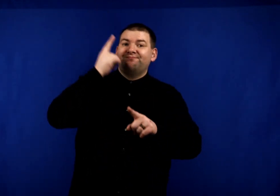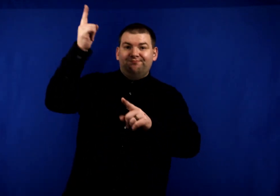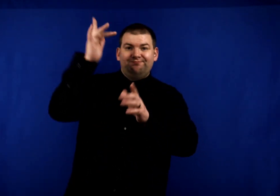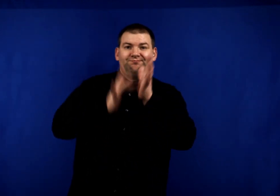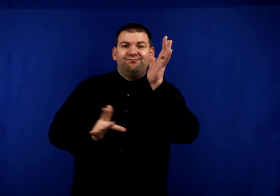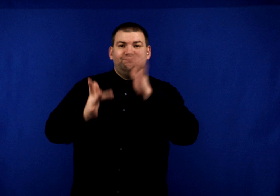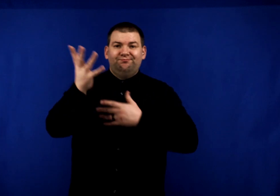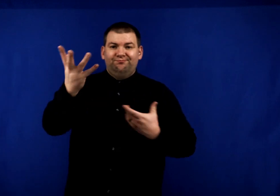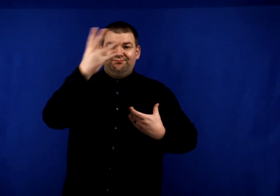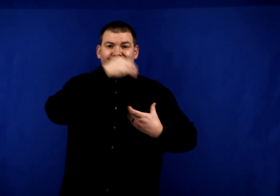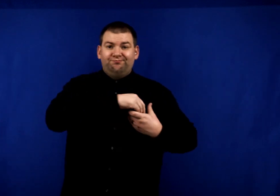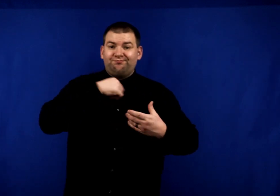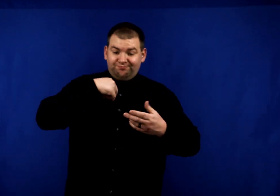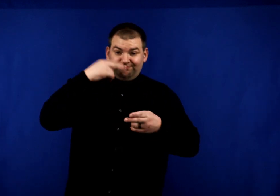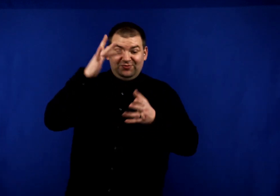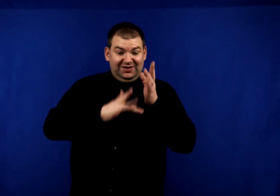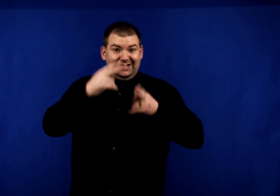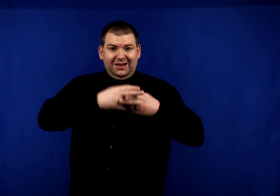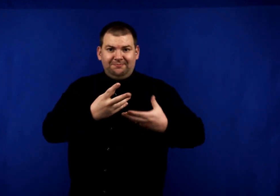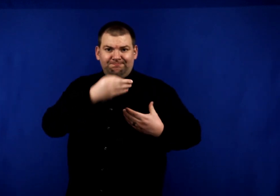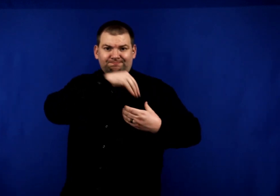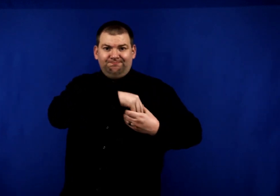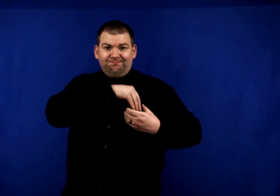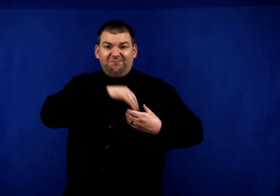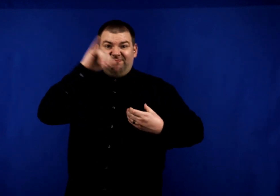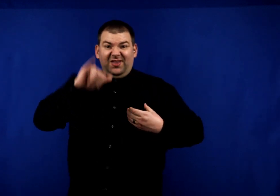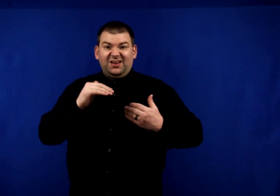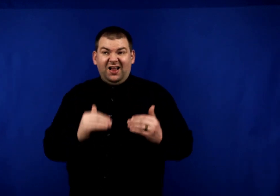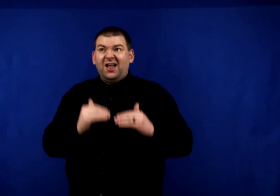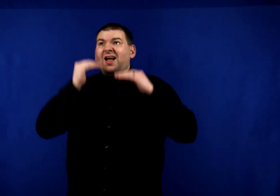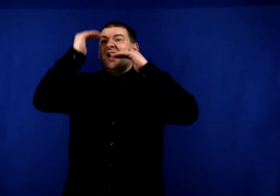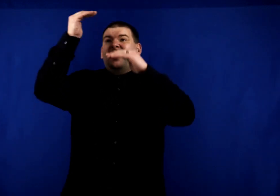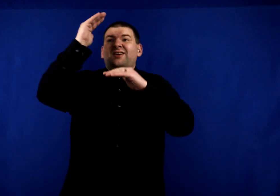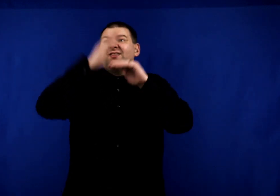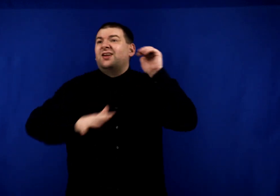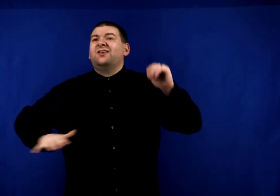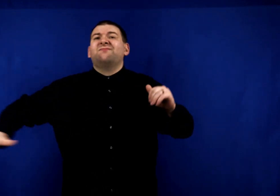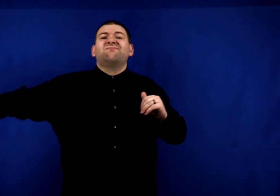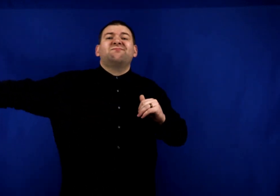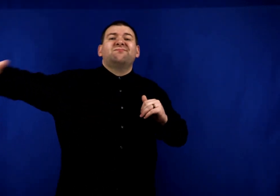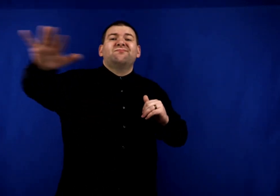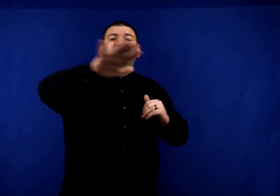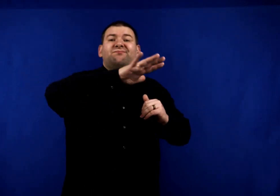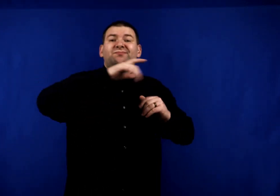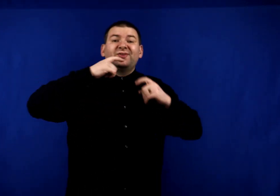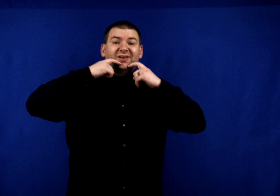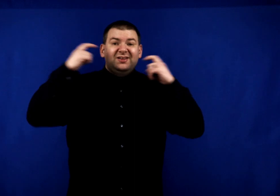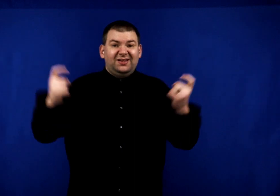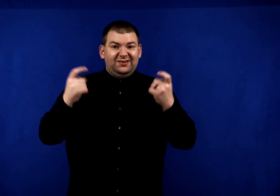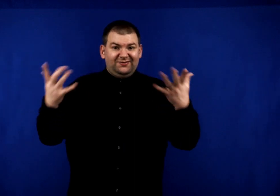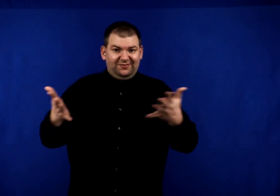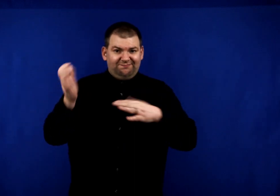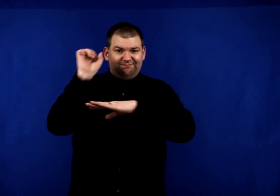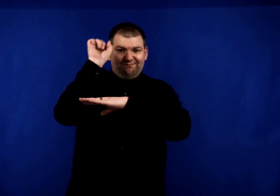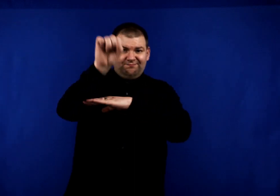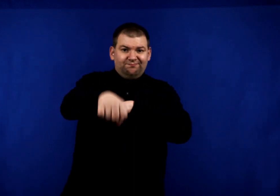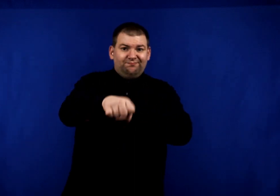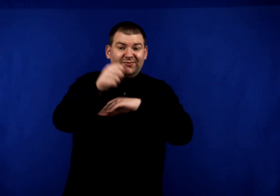found favor now I wear the name that is higher than any other Sin has conquered, death